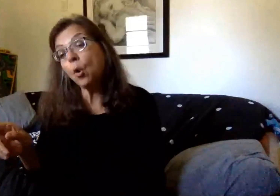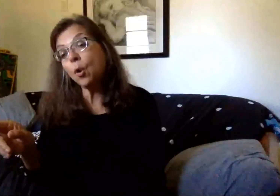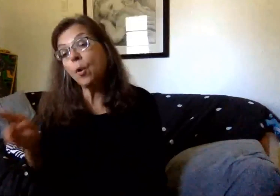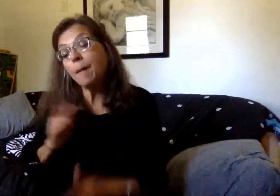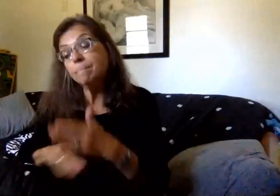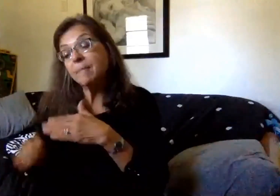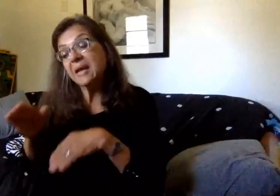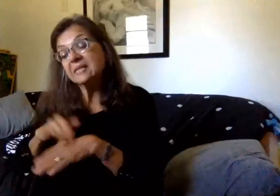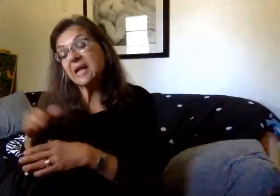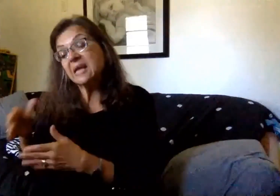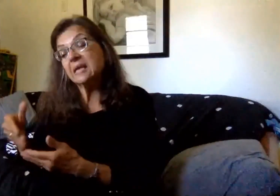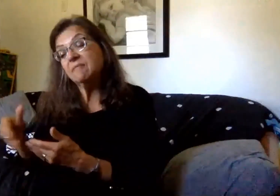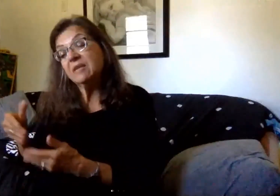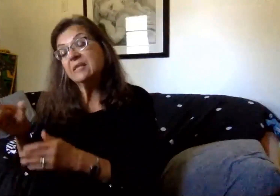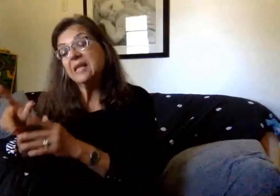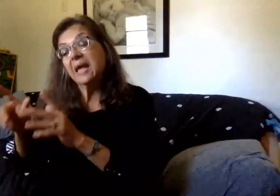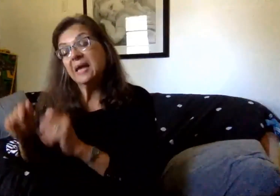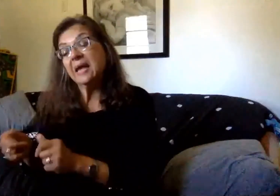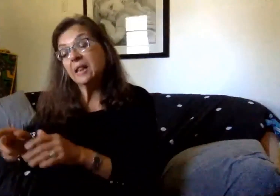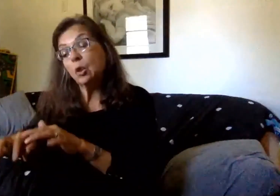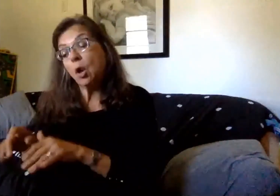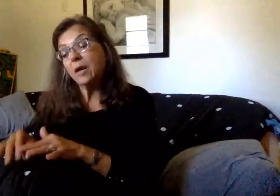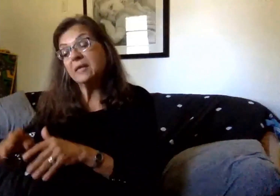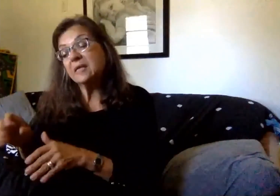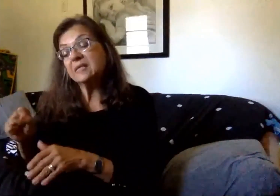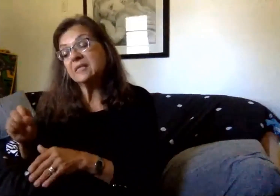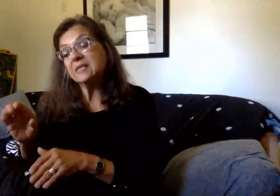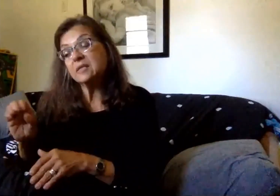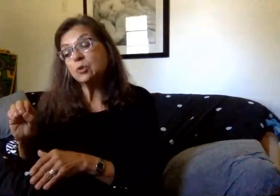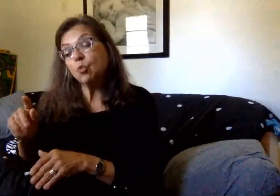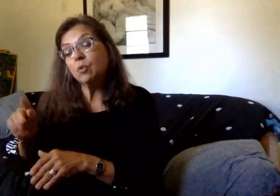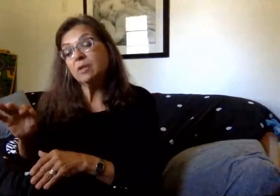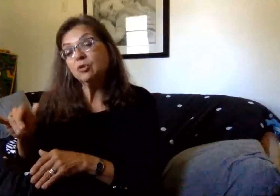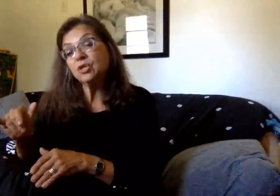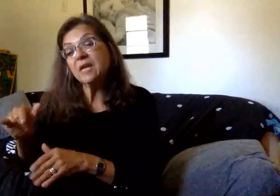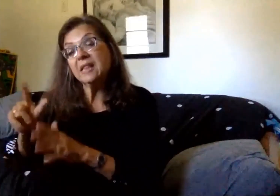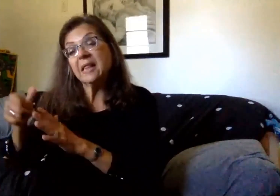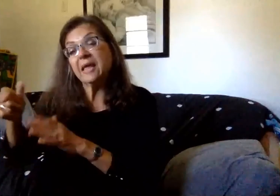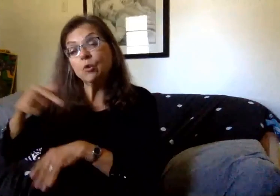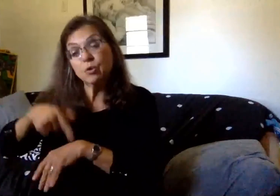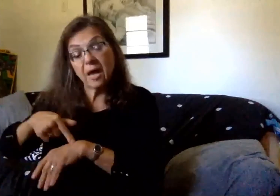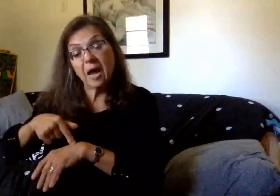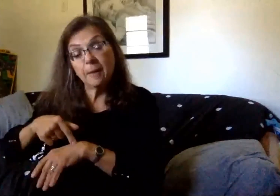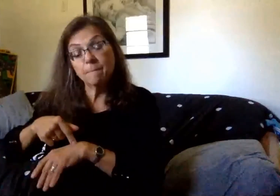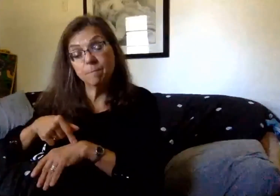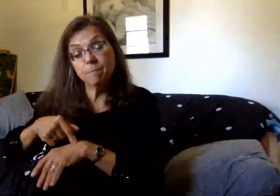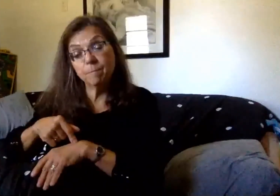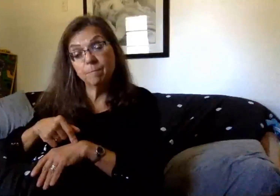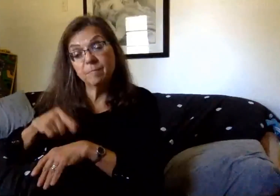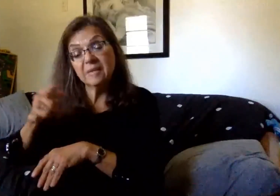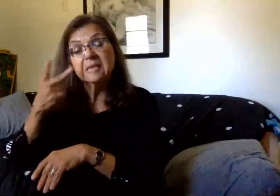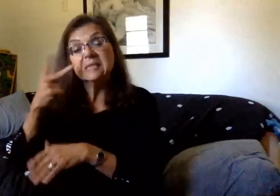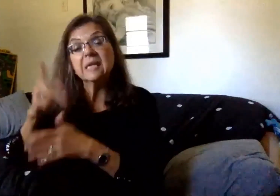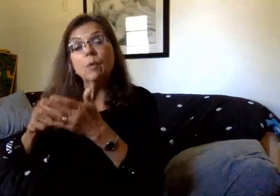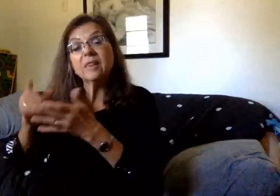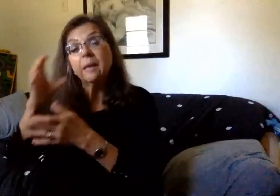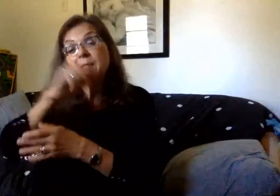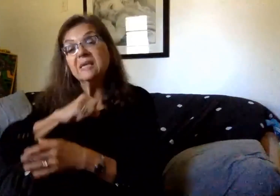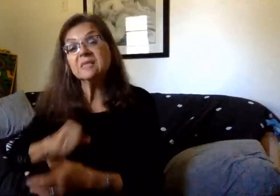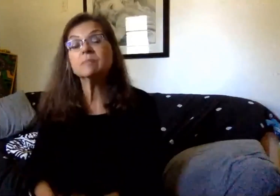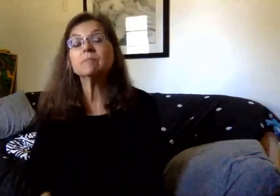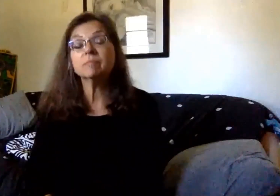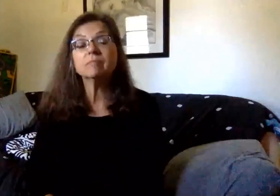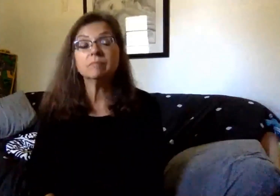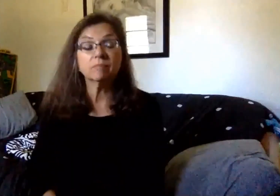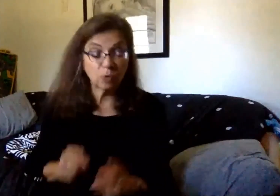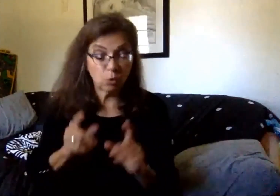convenience, they can always log into school at a later time and pick up the lesson for what they missed. The question